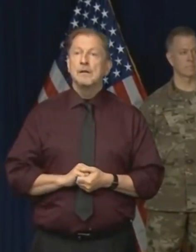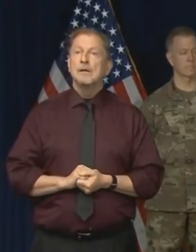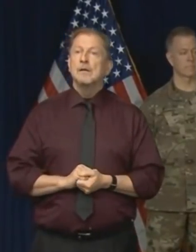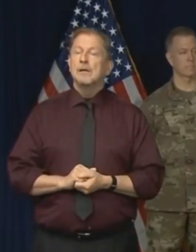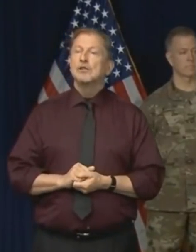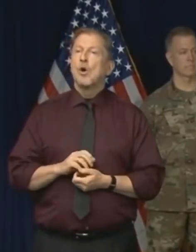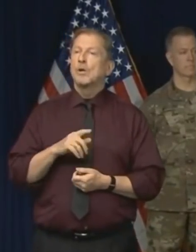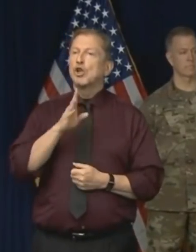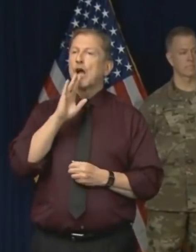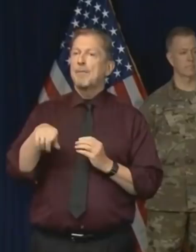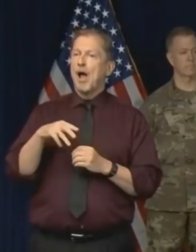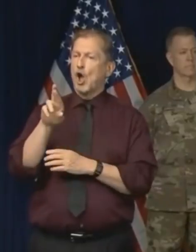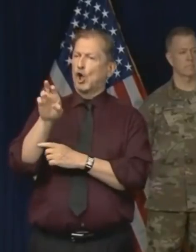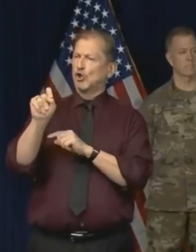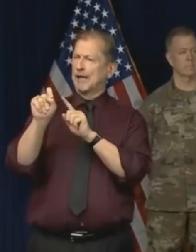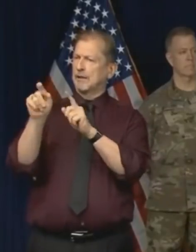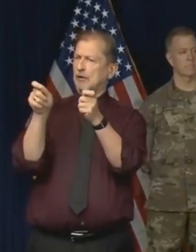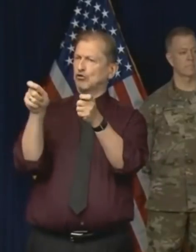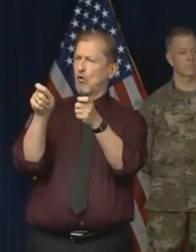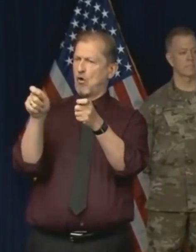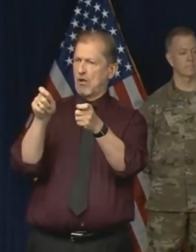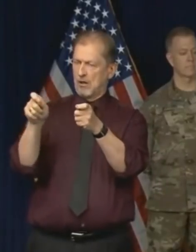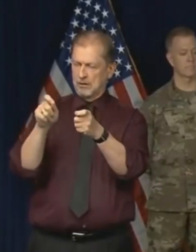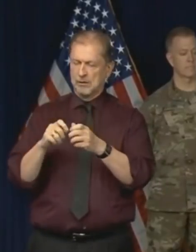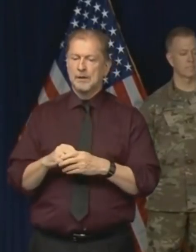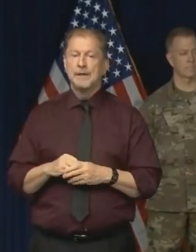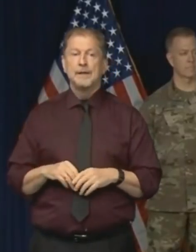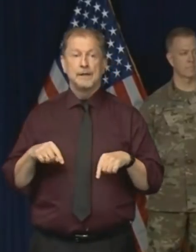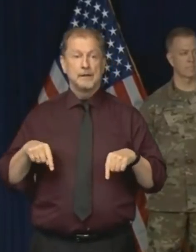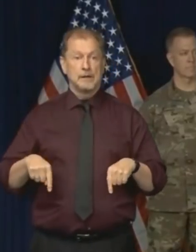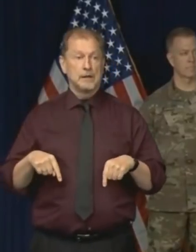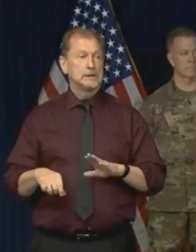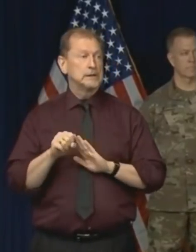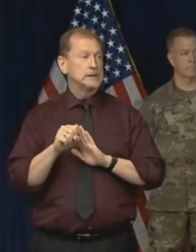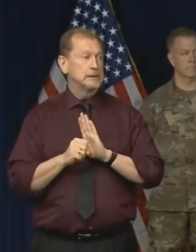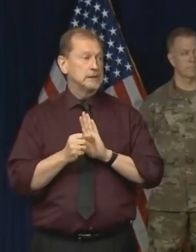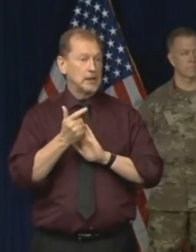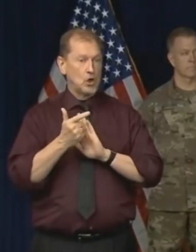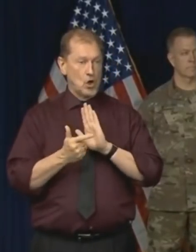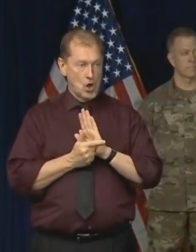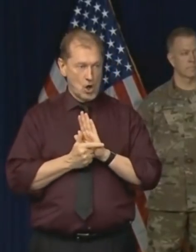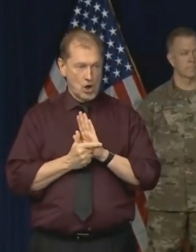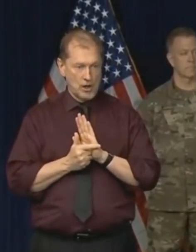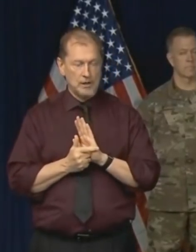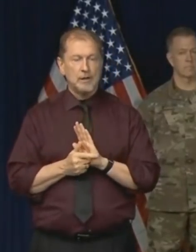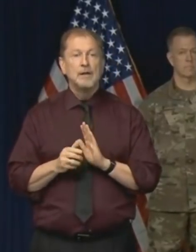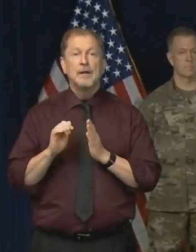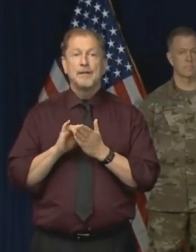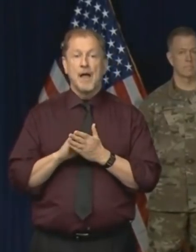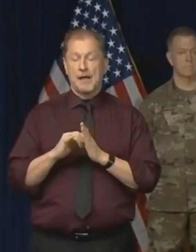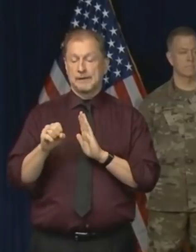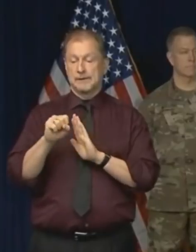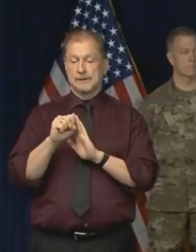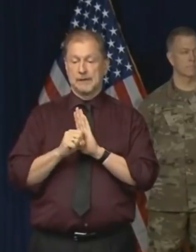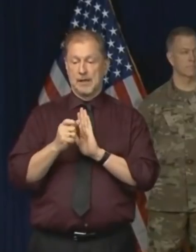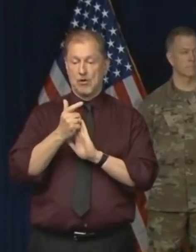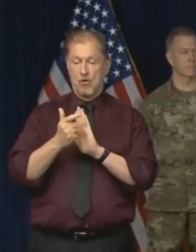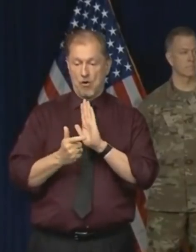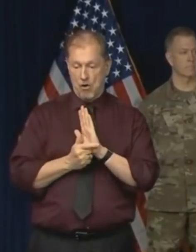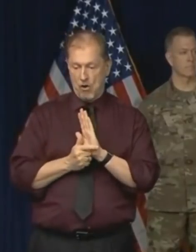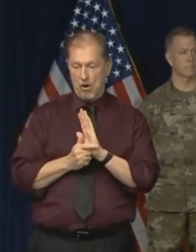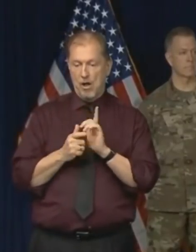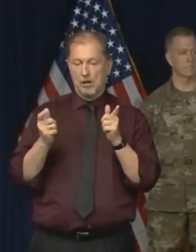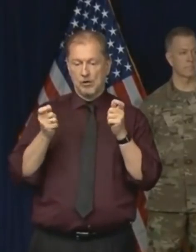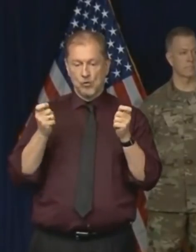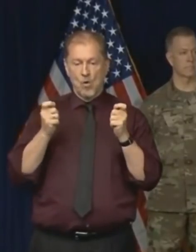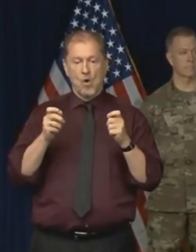moratorium on rent control in the state is a state law. It can only be lifted by the state legislature